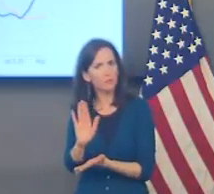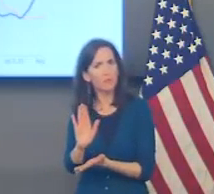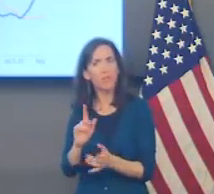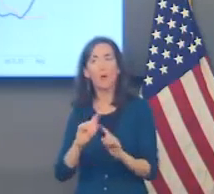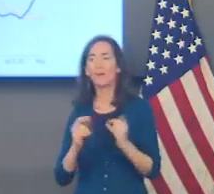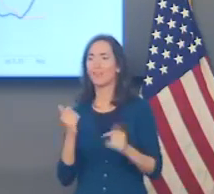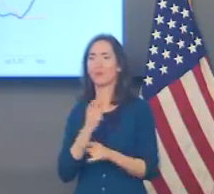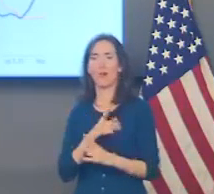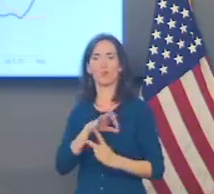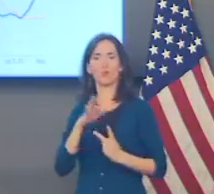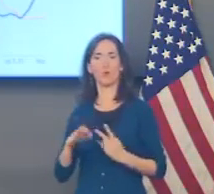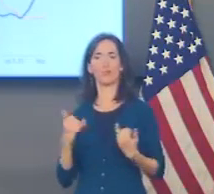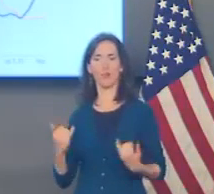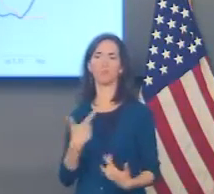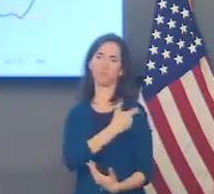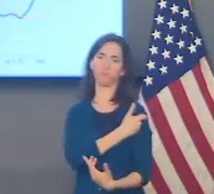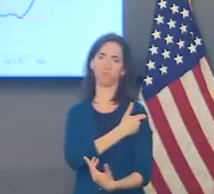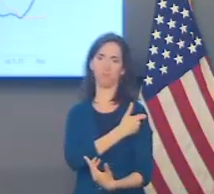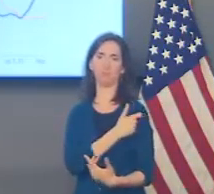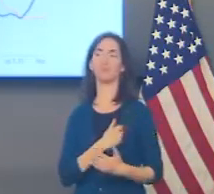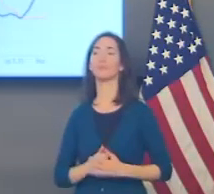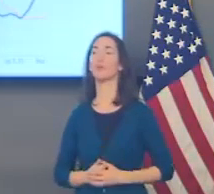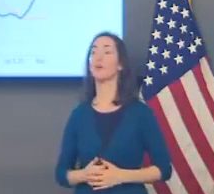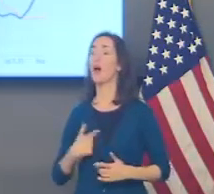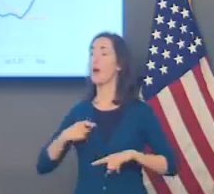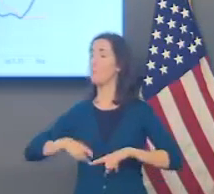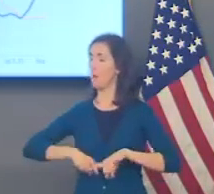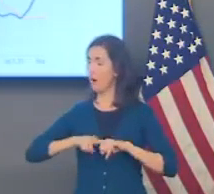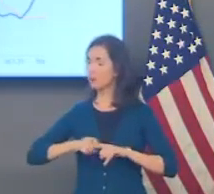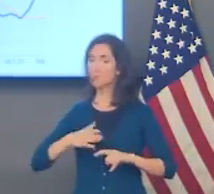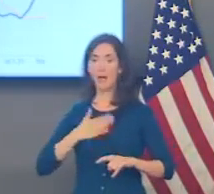tomorrow. I'm going to, I'm going stop there. I'd happy to answer any questions.